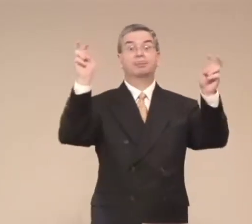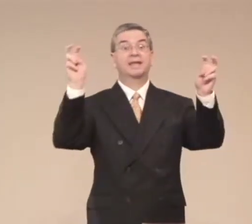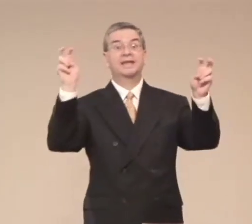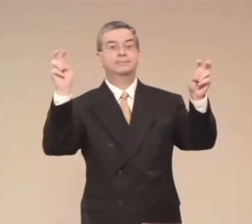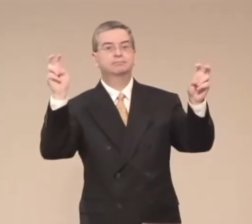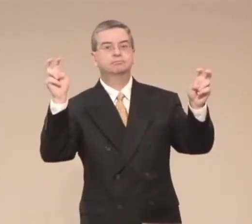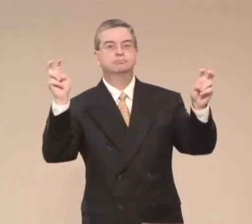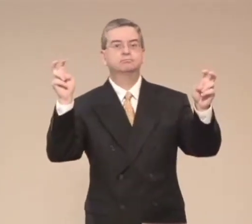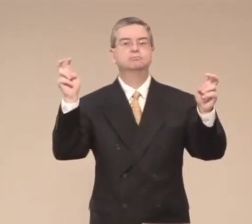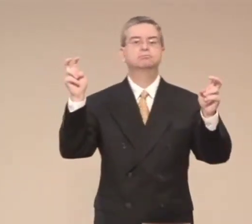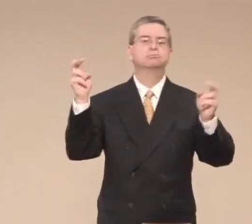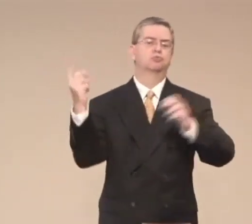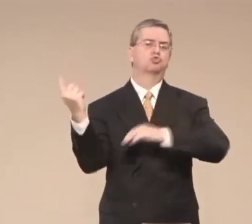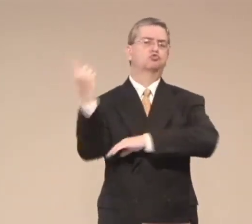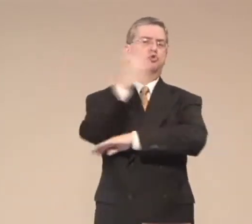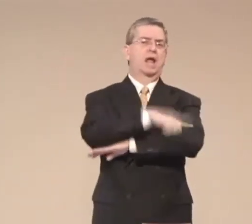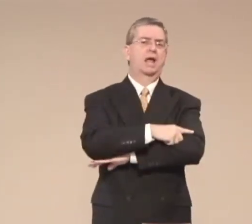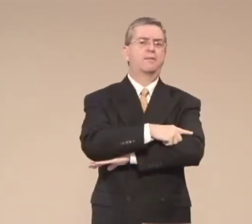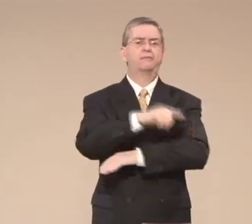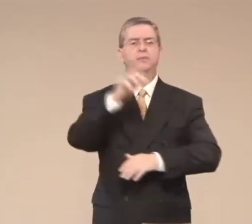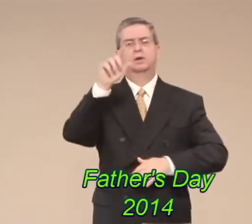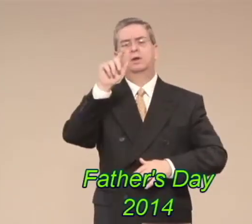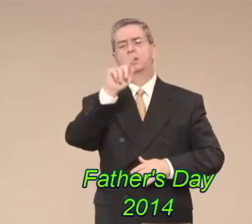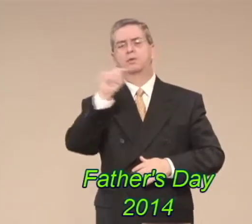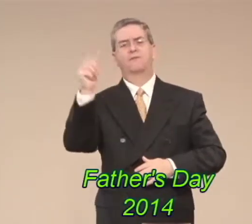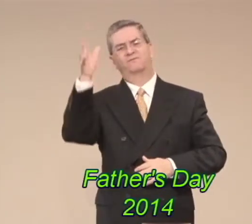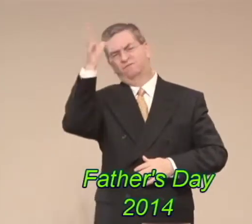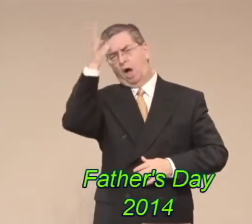Our theme today is